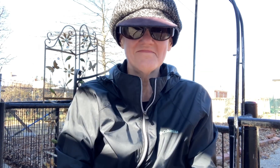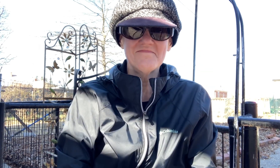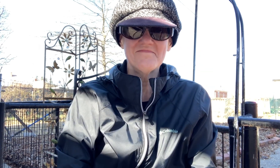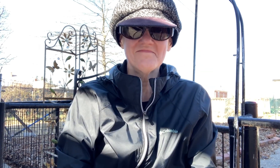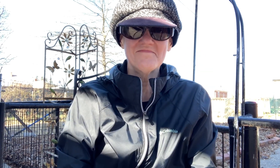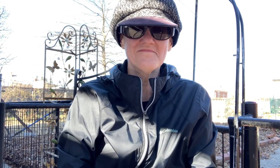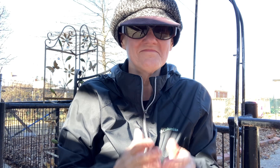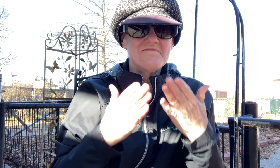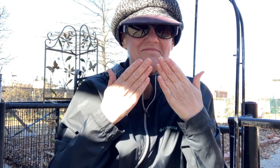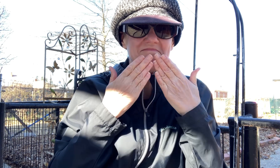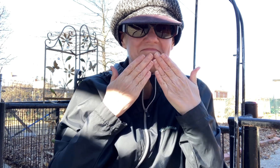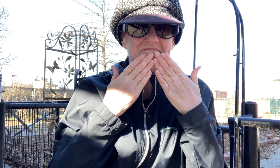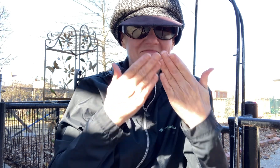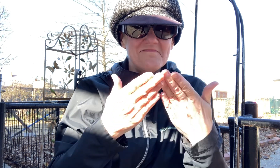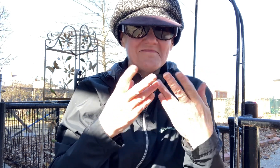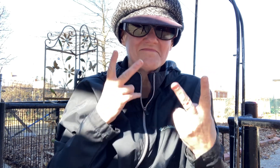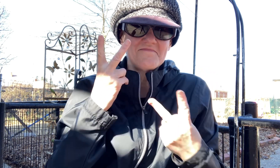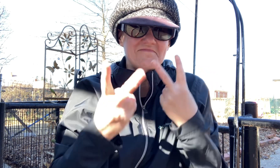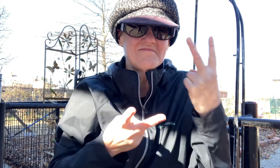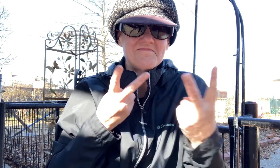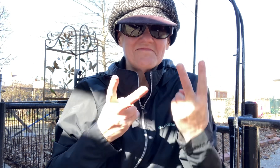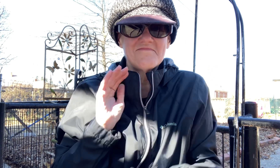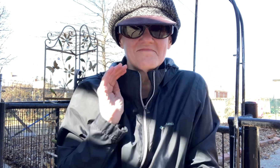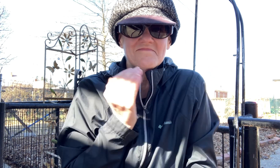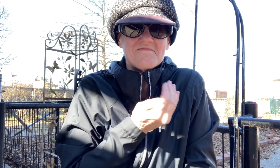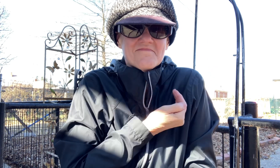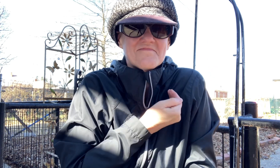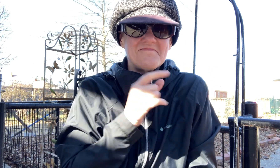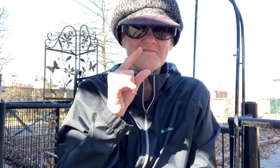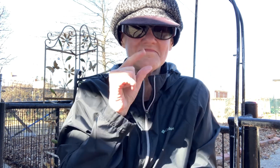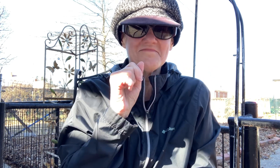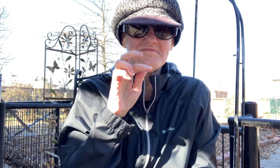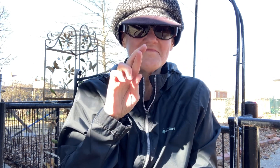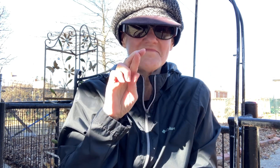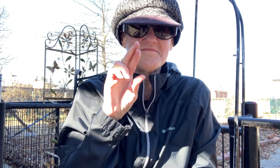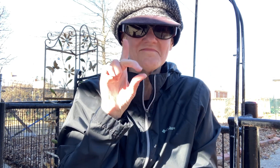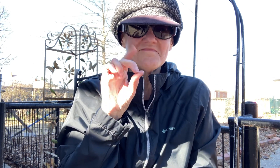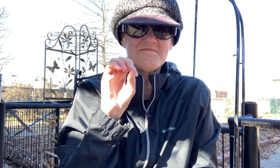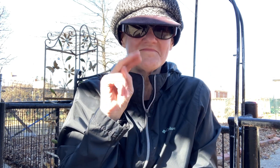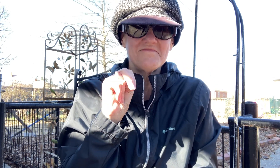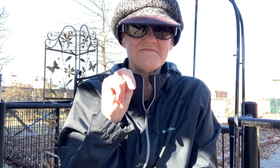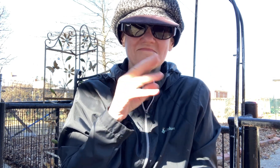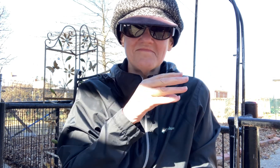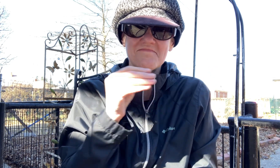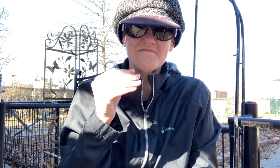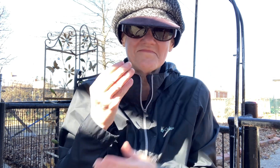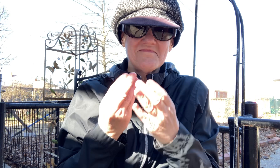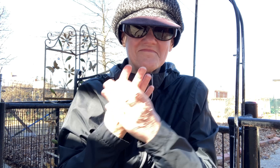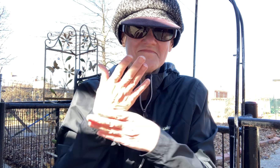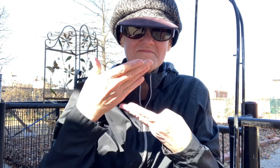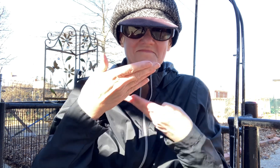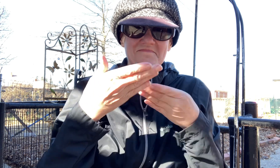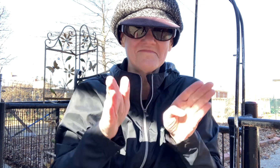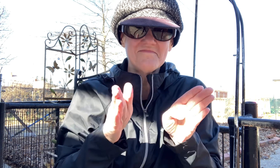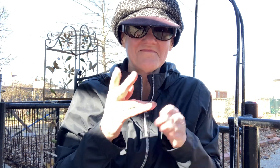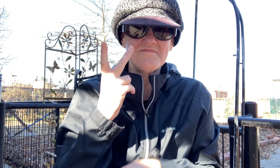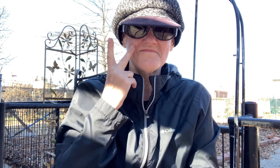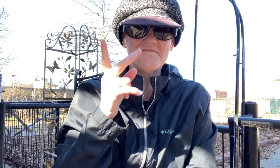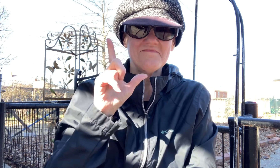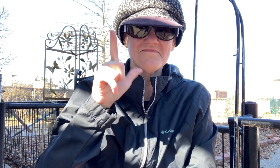thank you for visiting our garden and our growers see